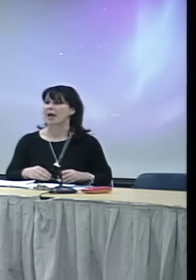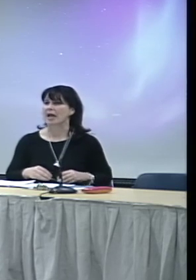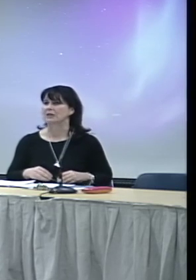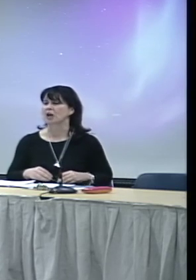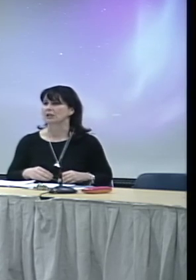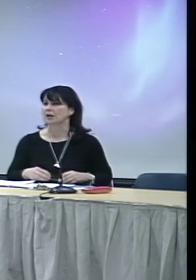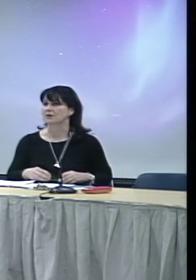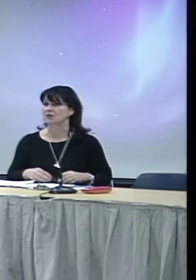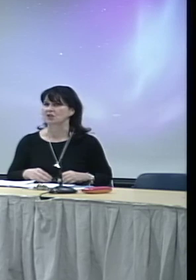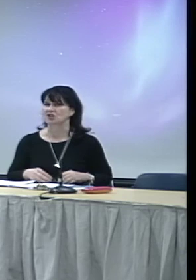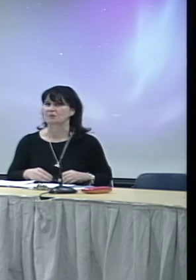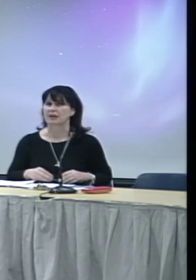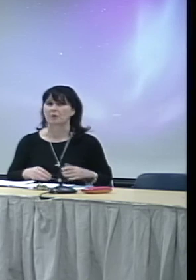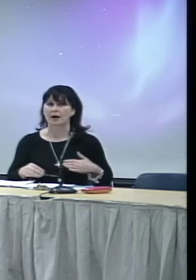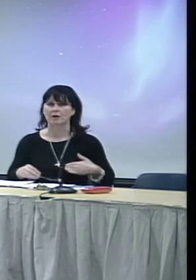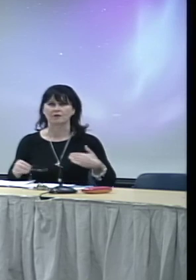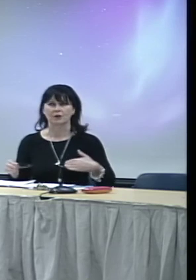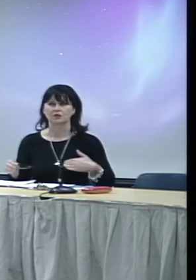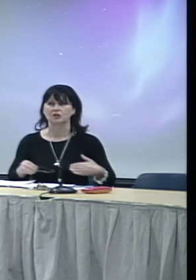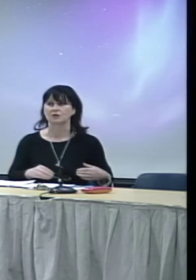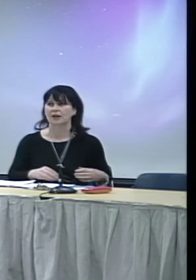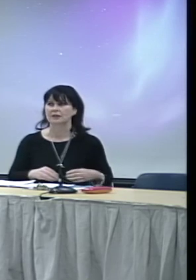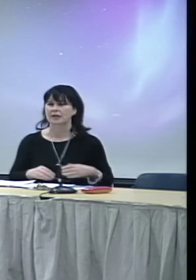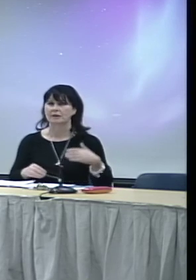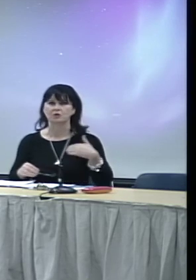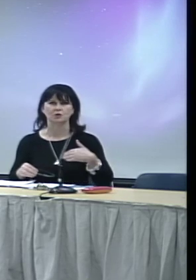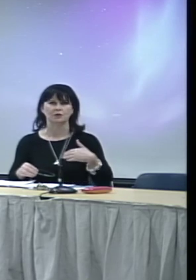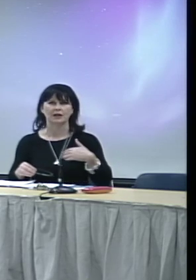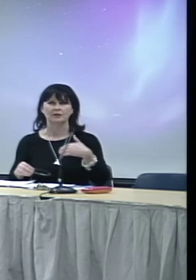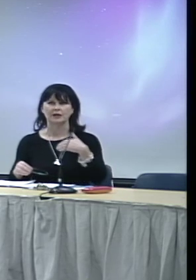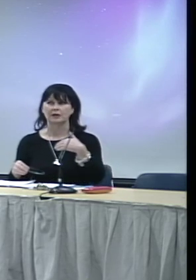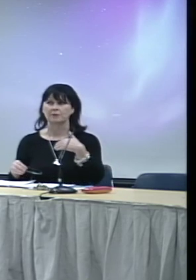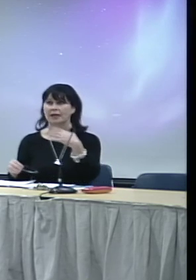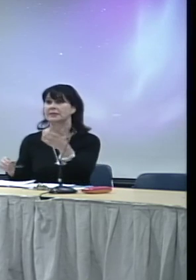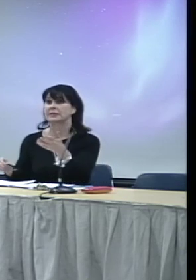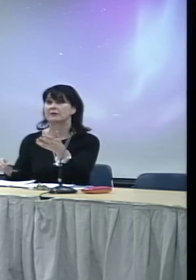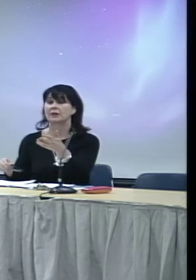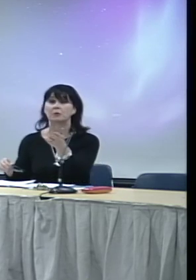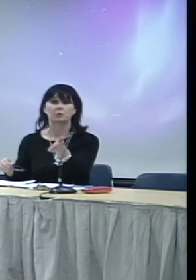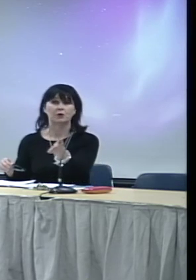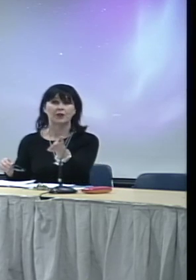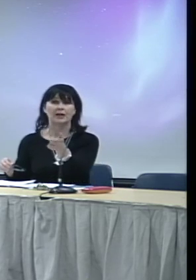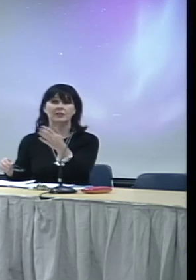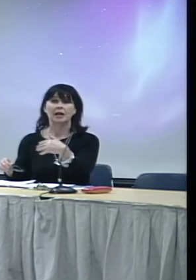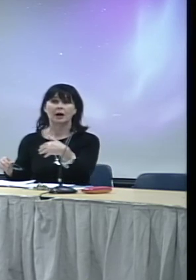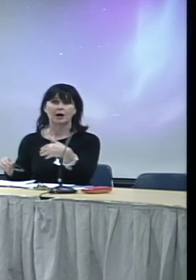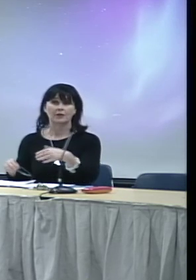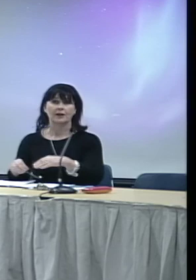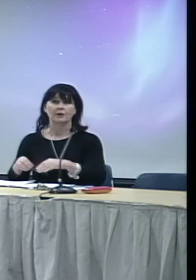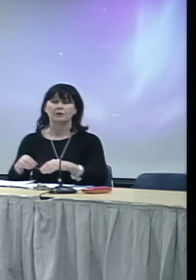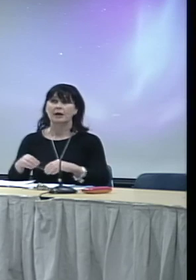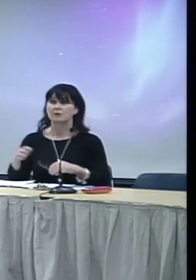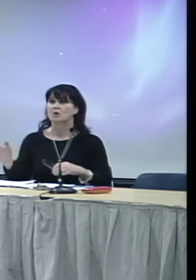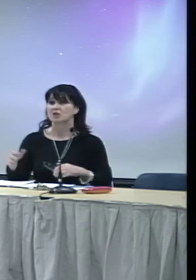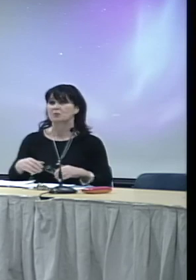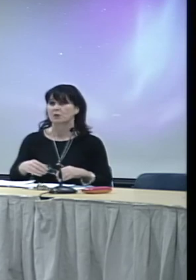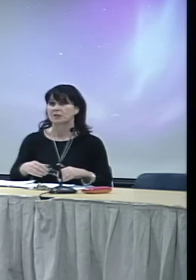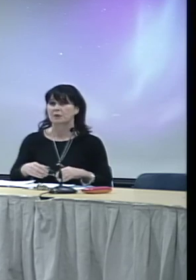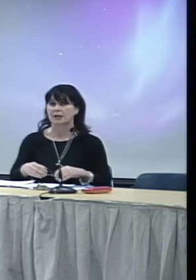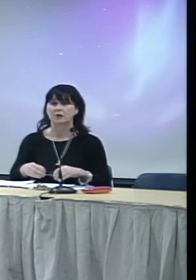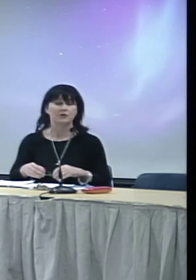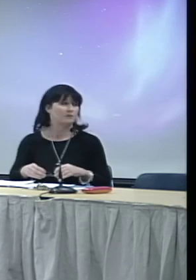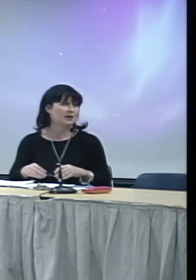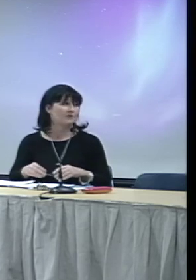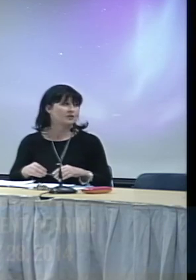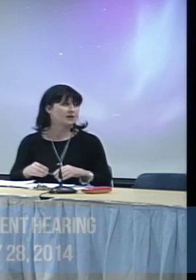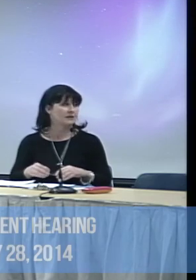Northamptonma.gov. So just to be aware of those two things. And I'm sure that NCTV will put that on their notice board